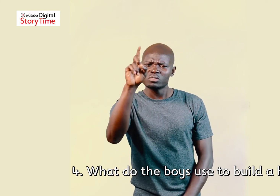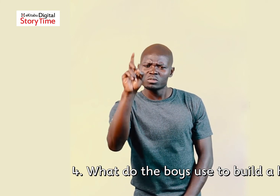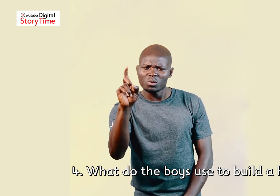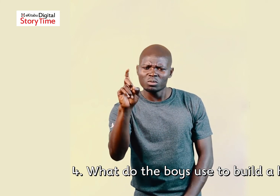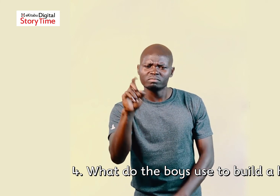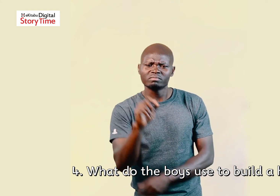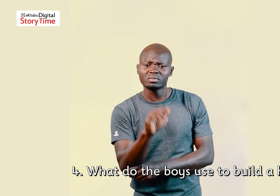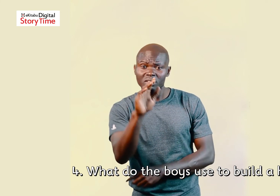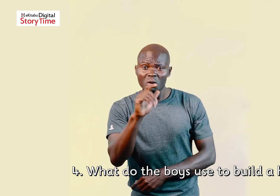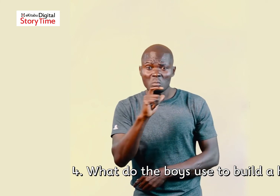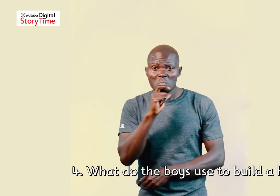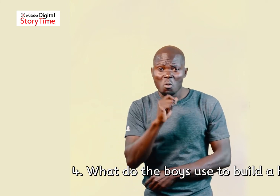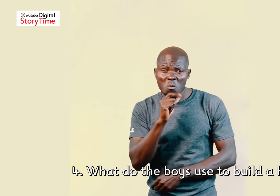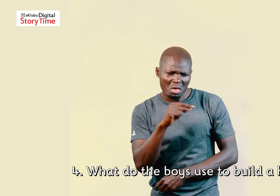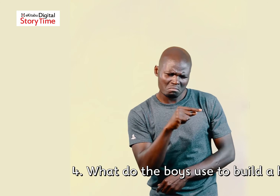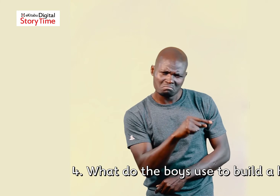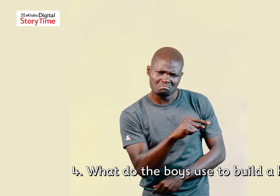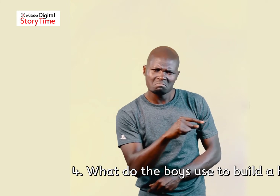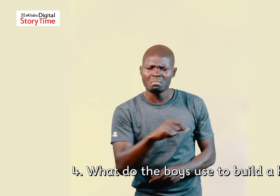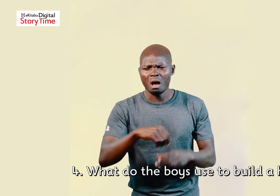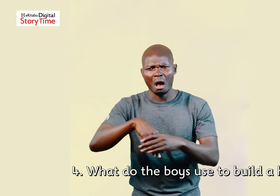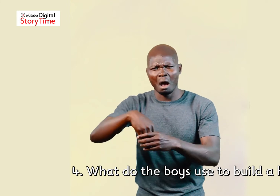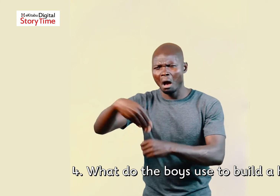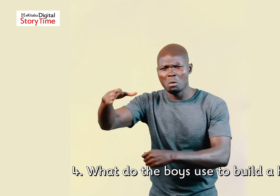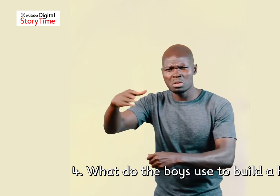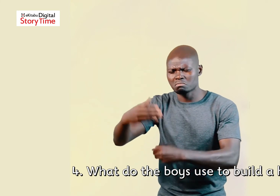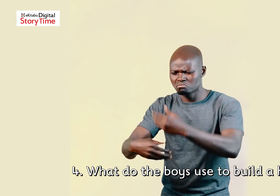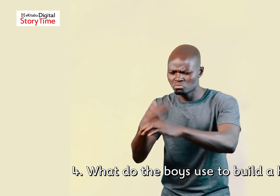Number four What do the boys use to build a house? house?